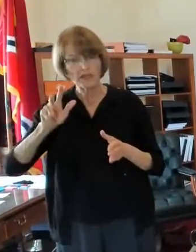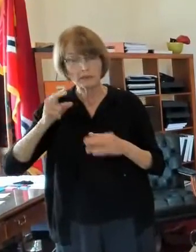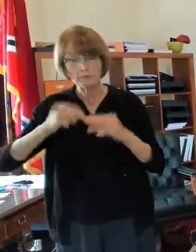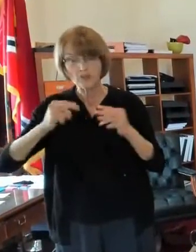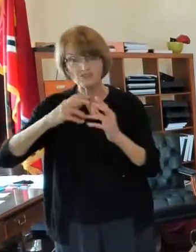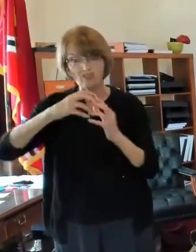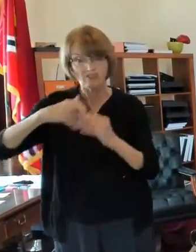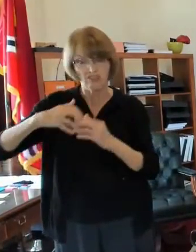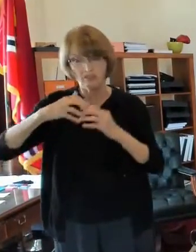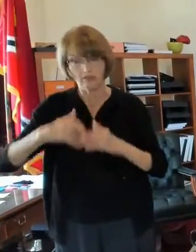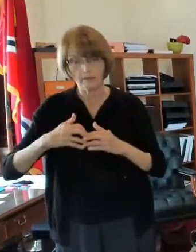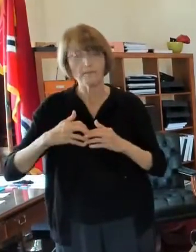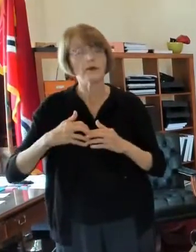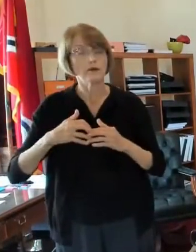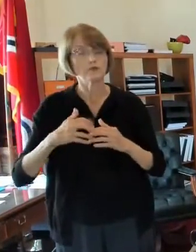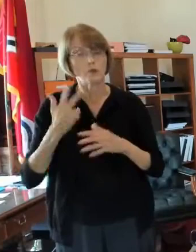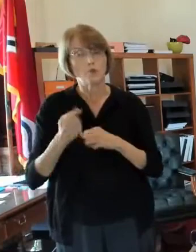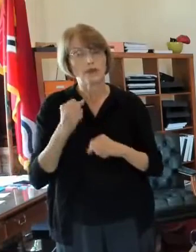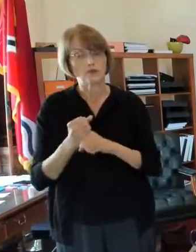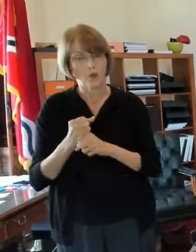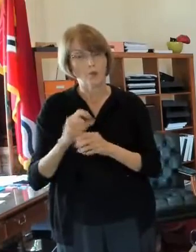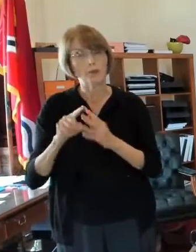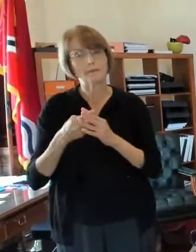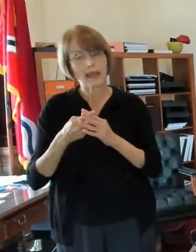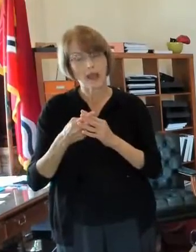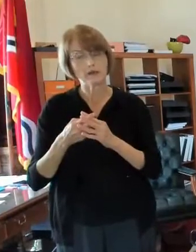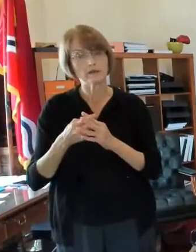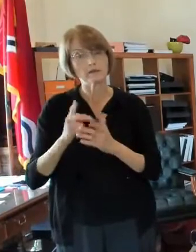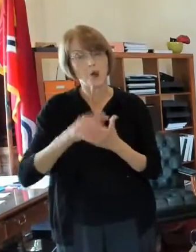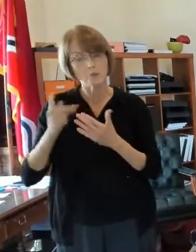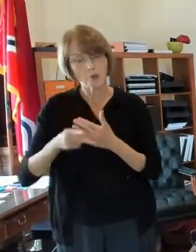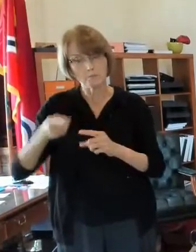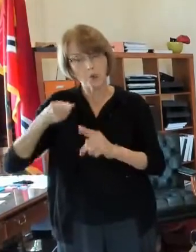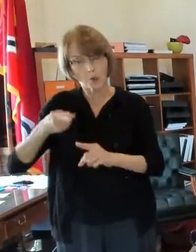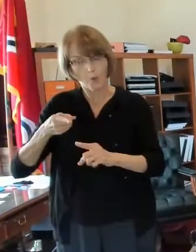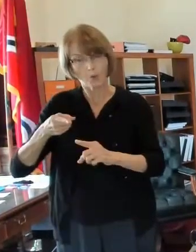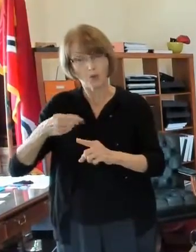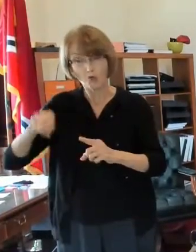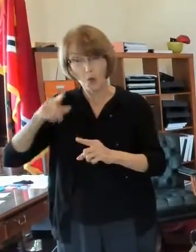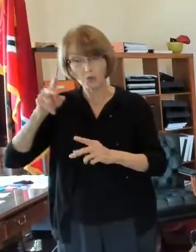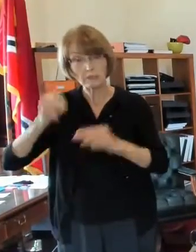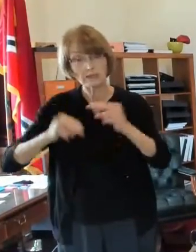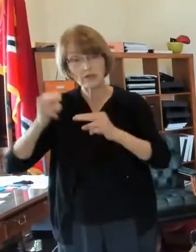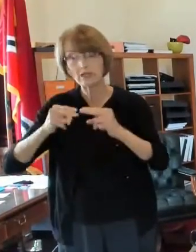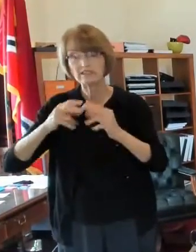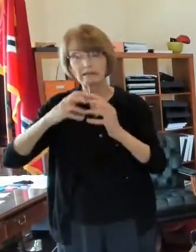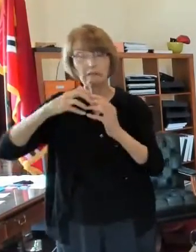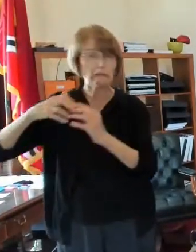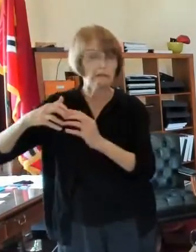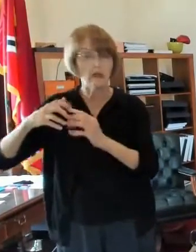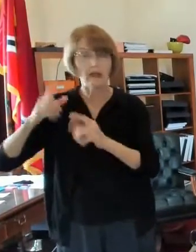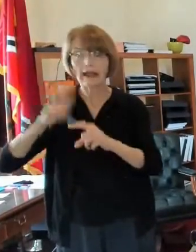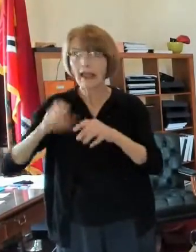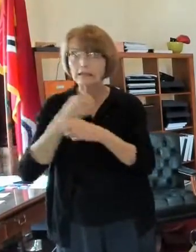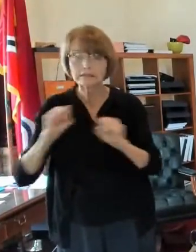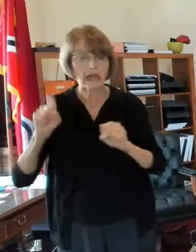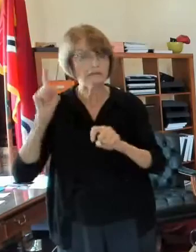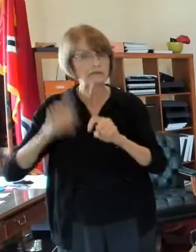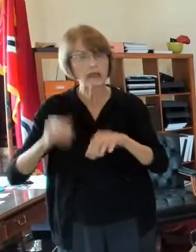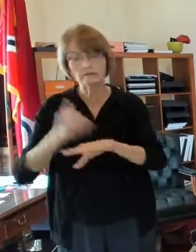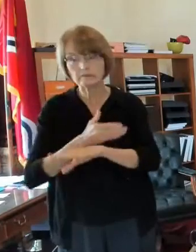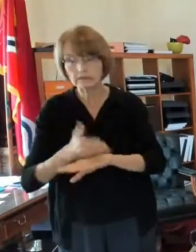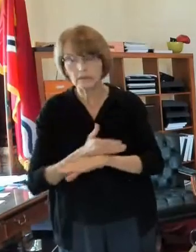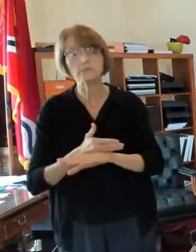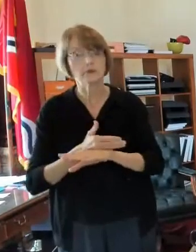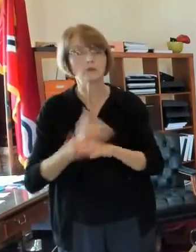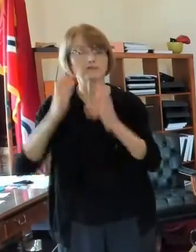uh a demolition program to take down those buildings that were too far gone to be saved and i guess i just want